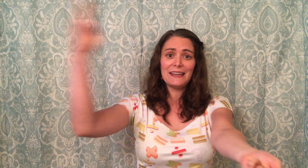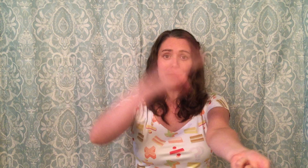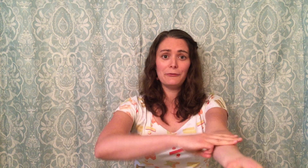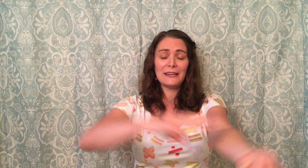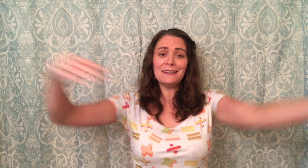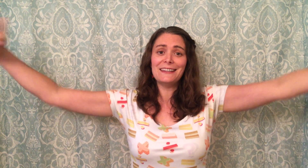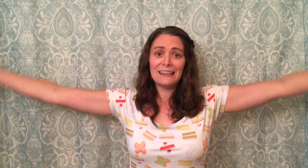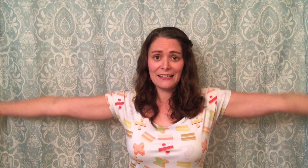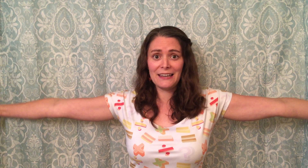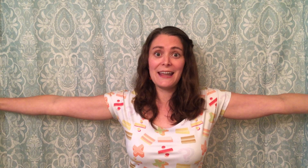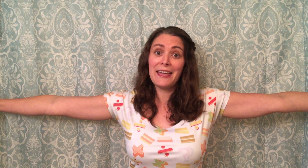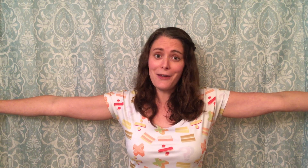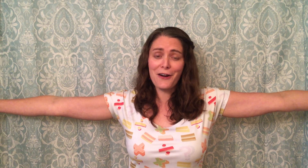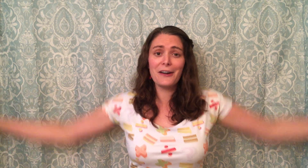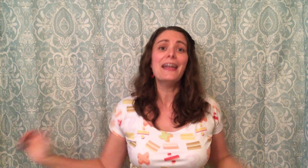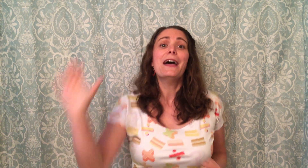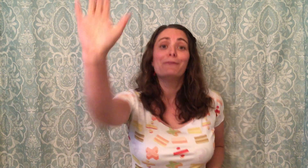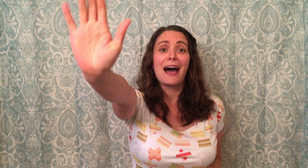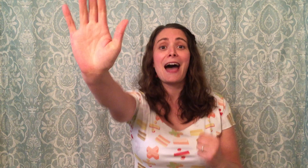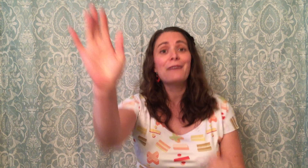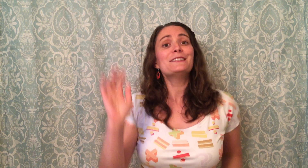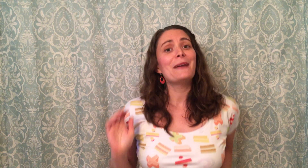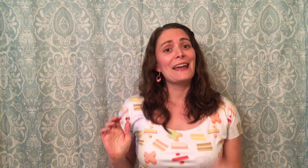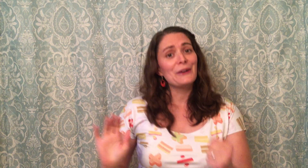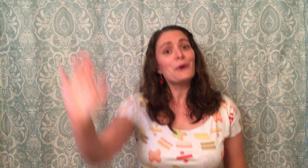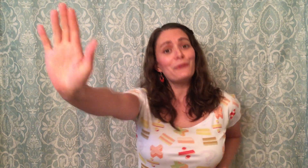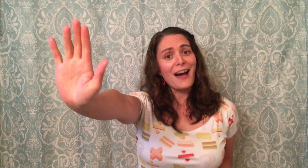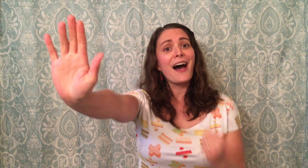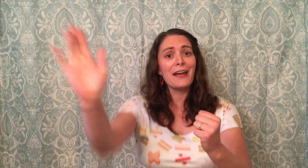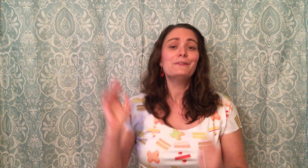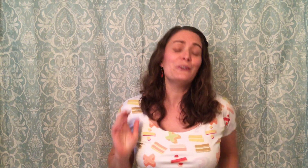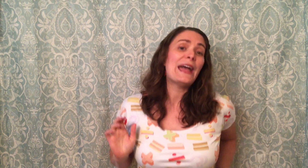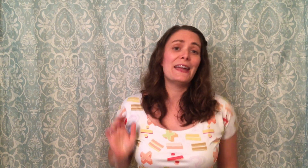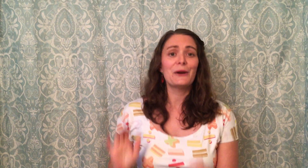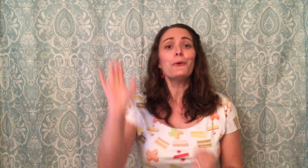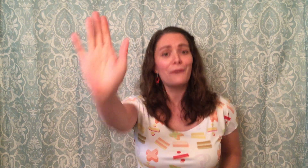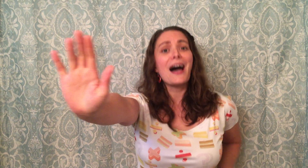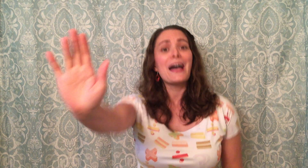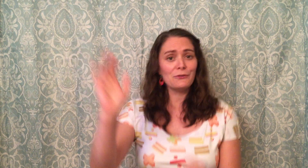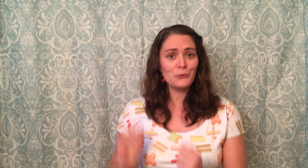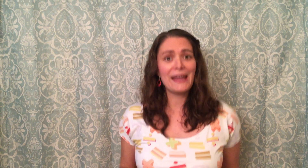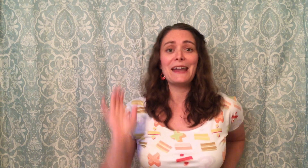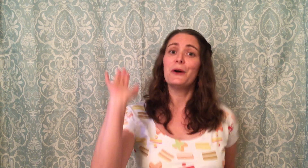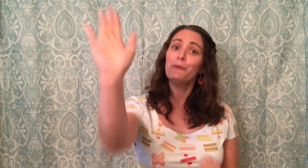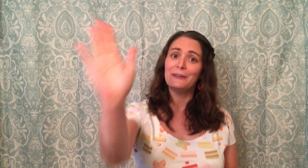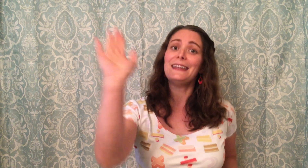feet in a yard, five tomato, five to eight oh, five to eight oh, feet